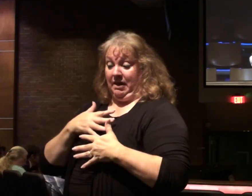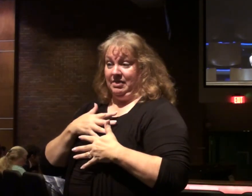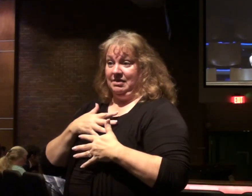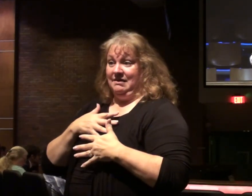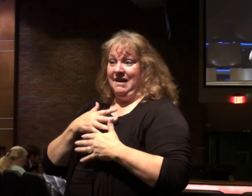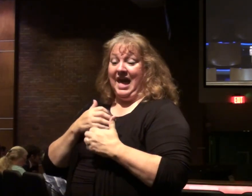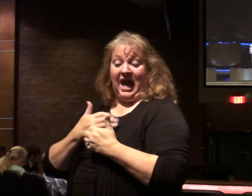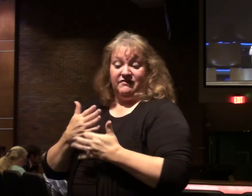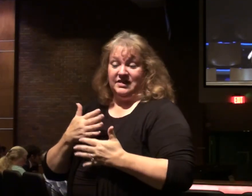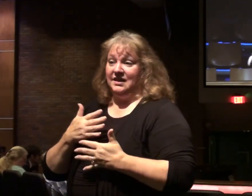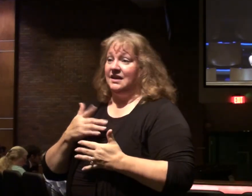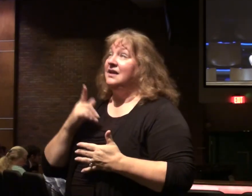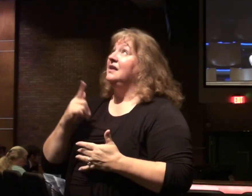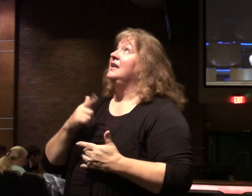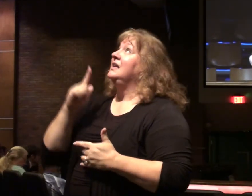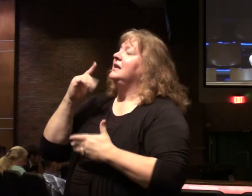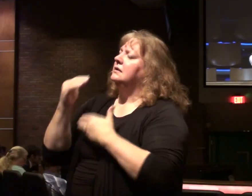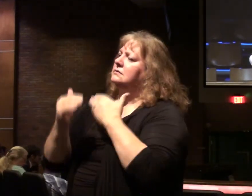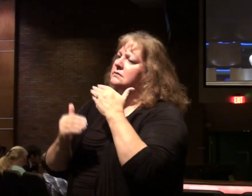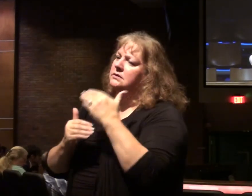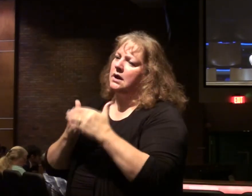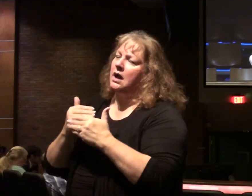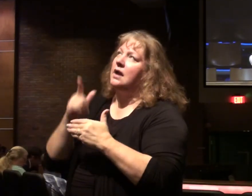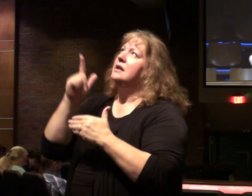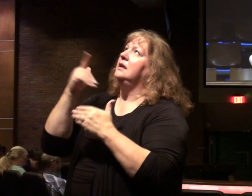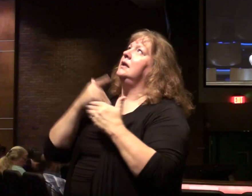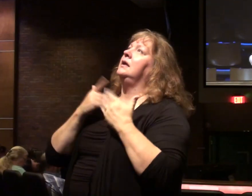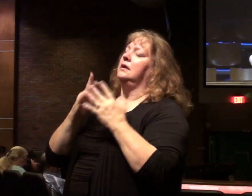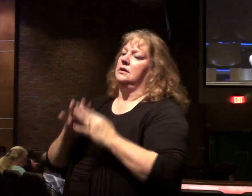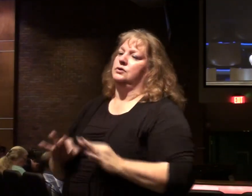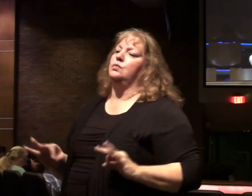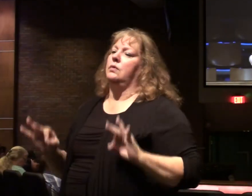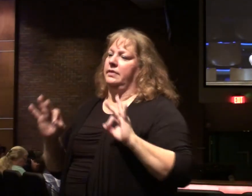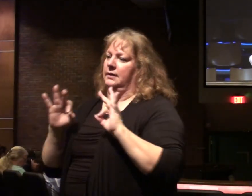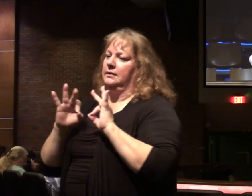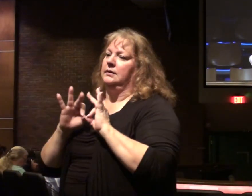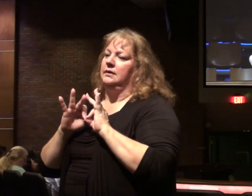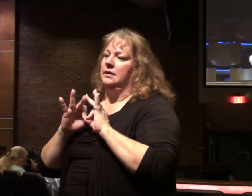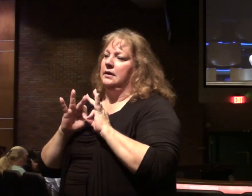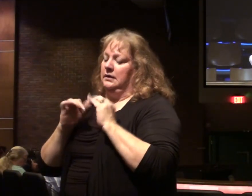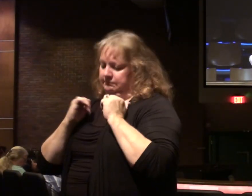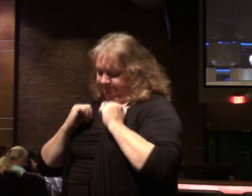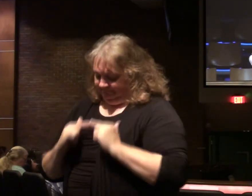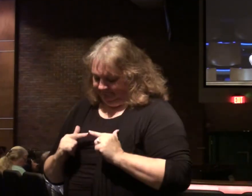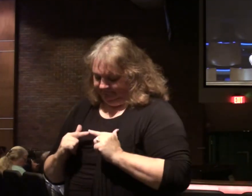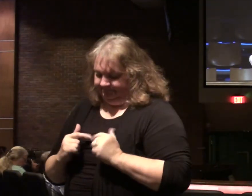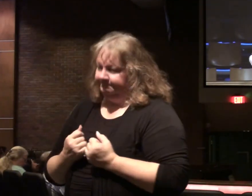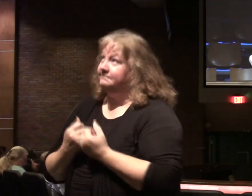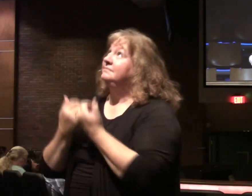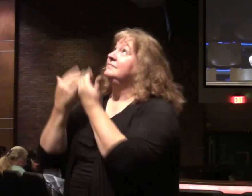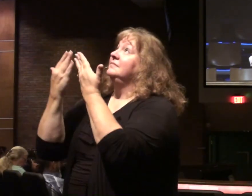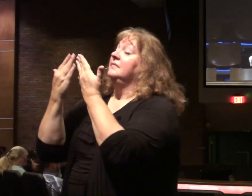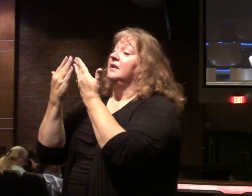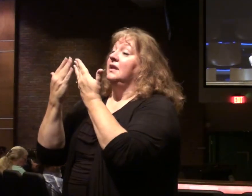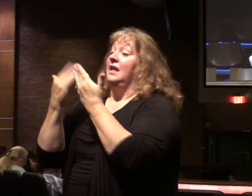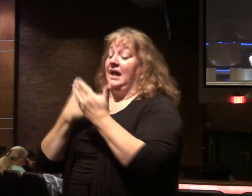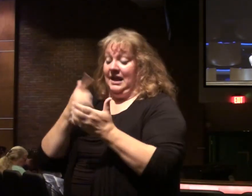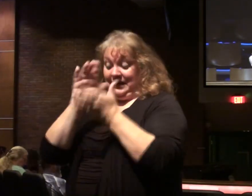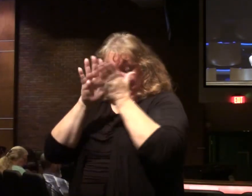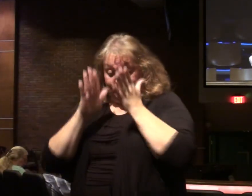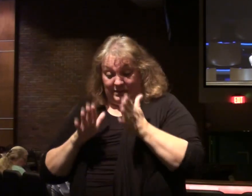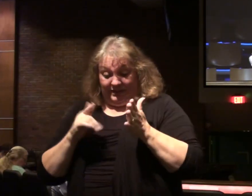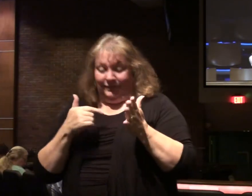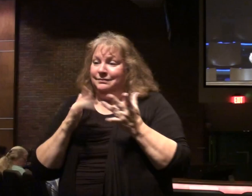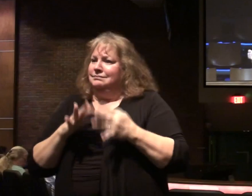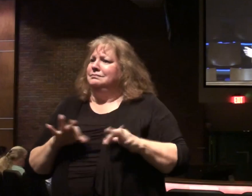life breath. He is a gracious God. He is worthy on our whole life. And it's worth it for the believer.